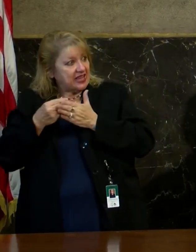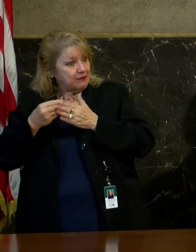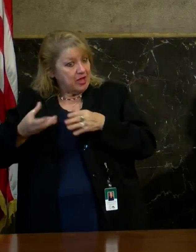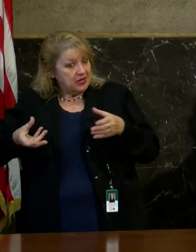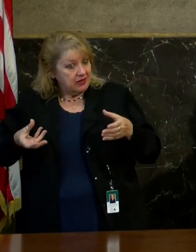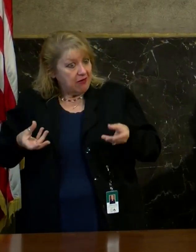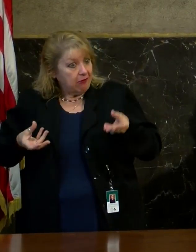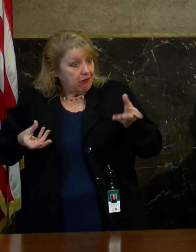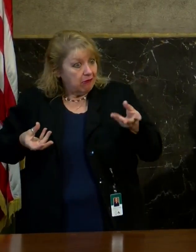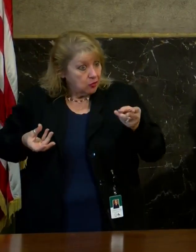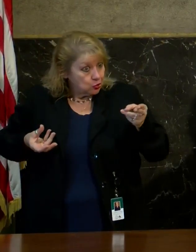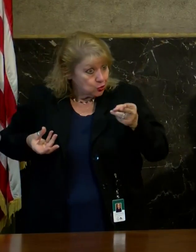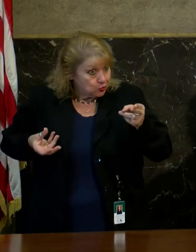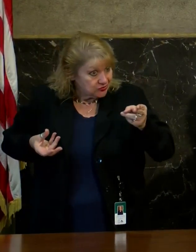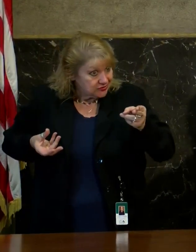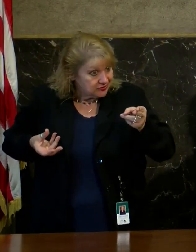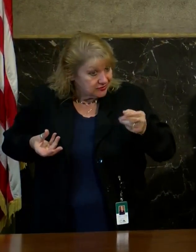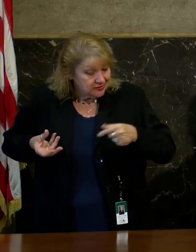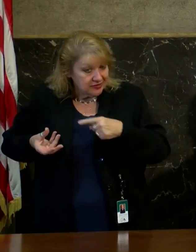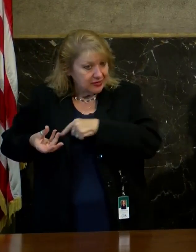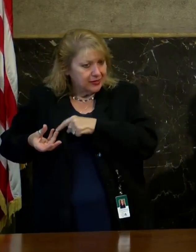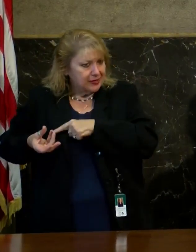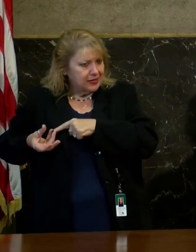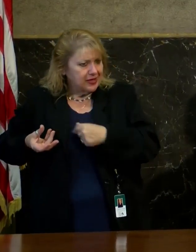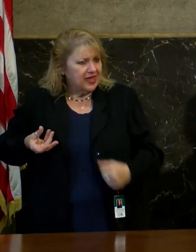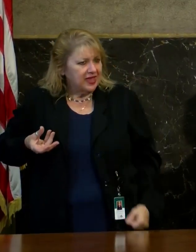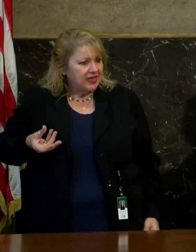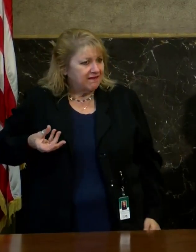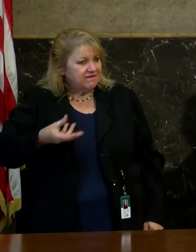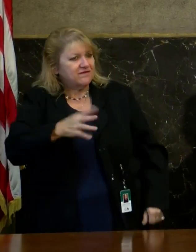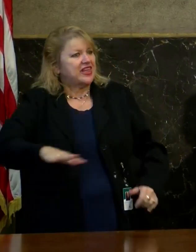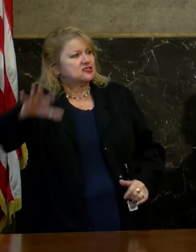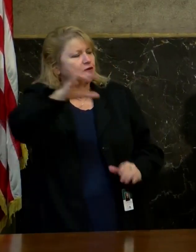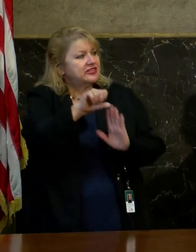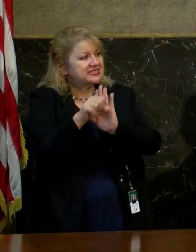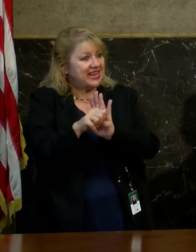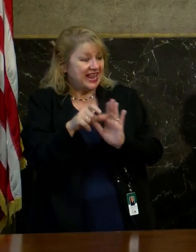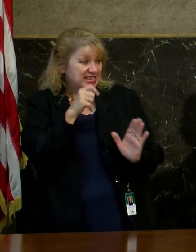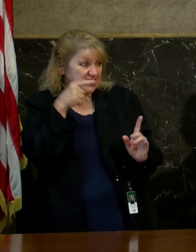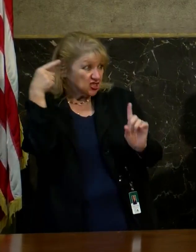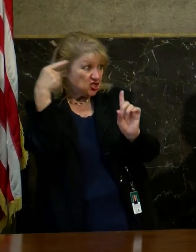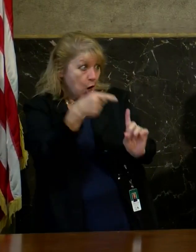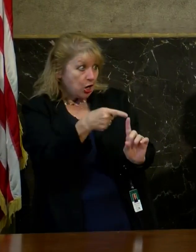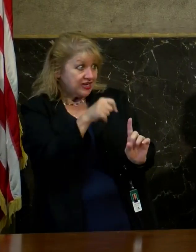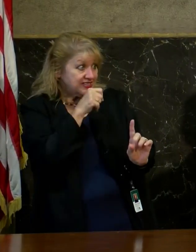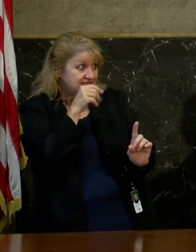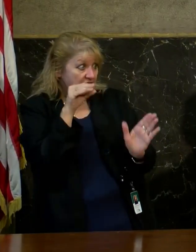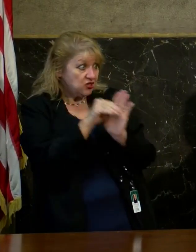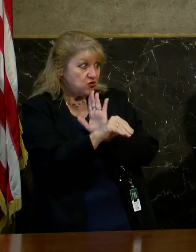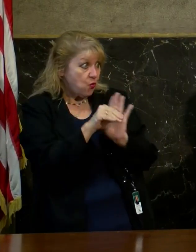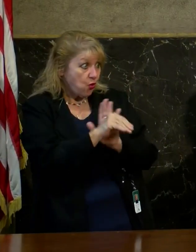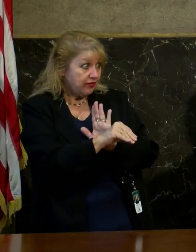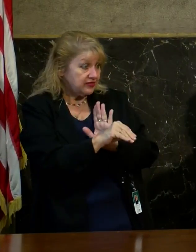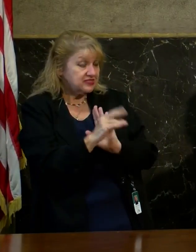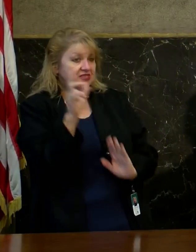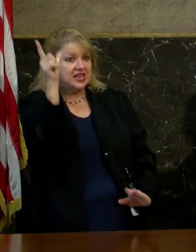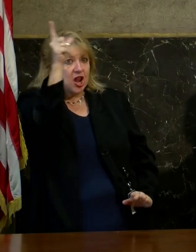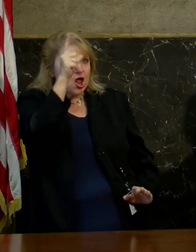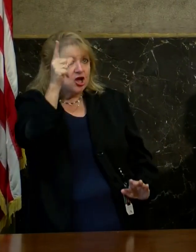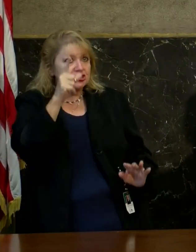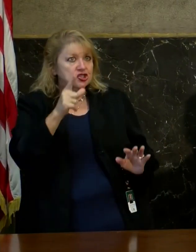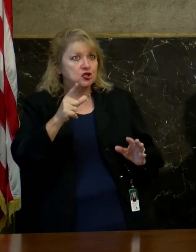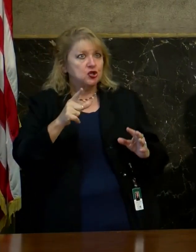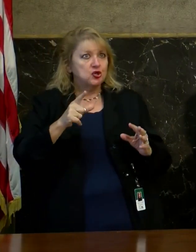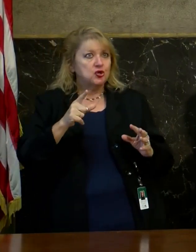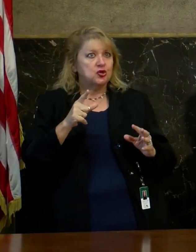is not even targeted at New Orleans if you the very logical extension